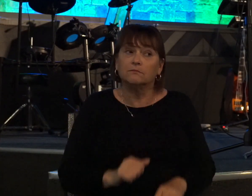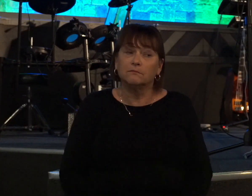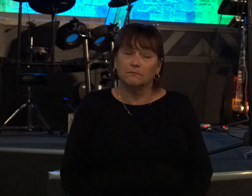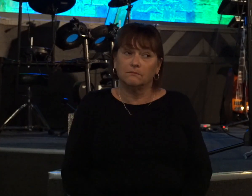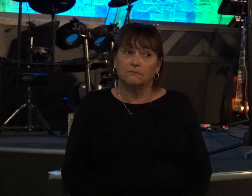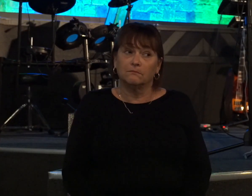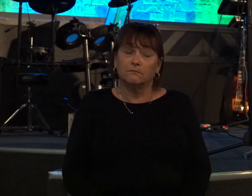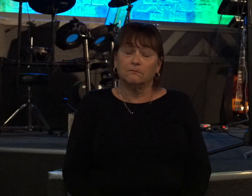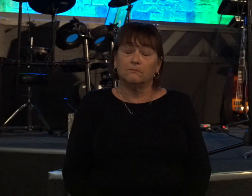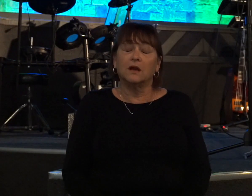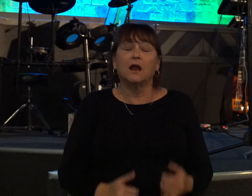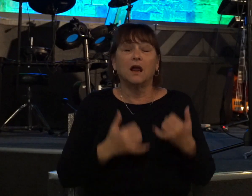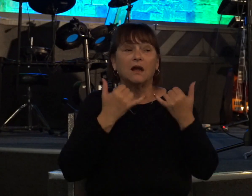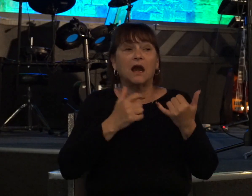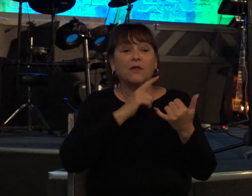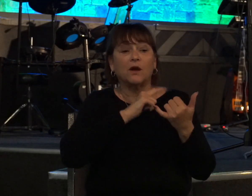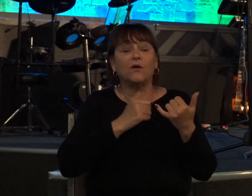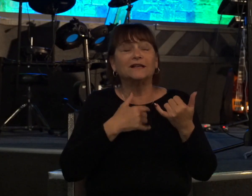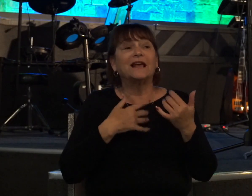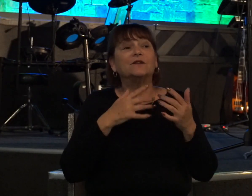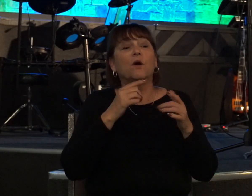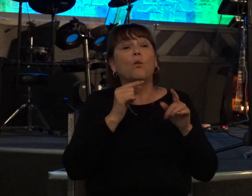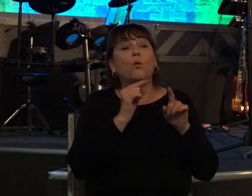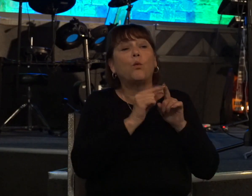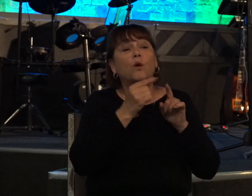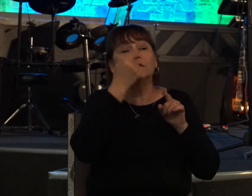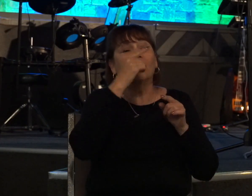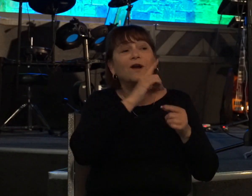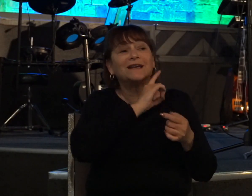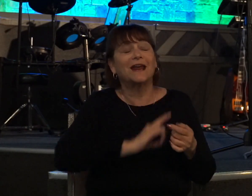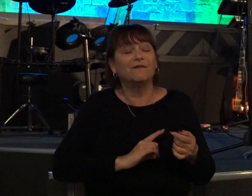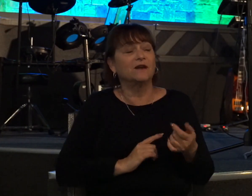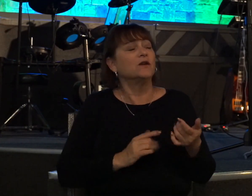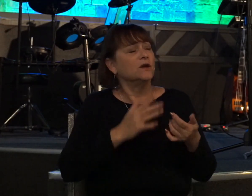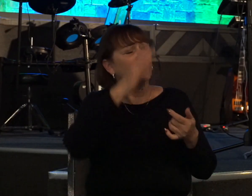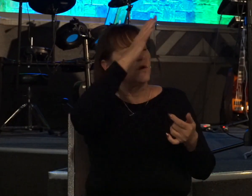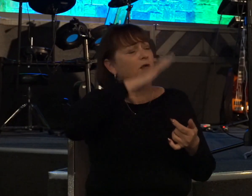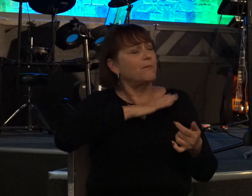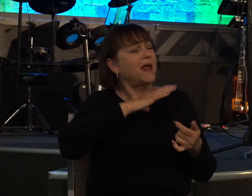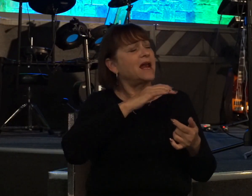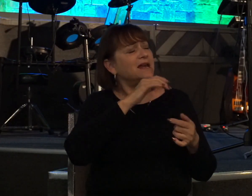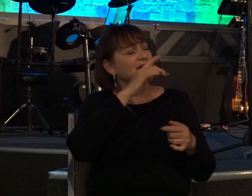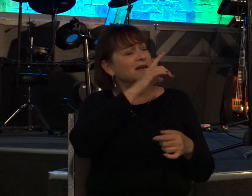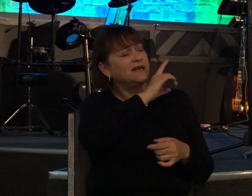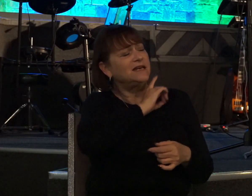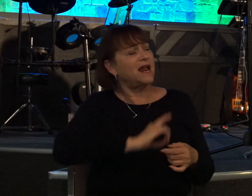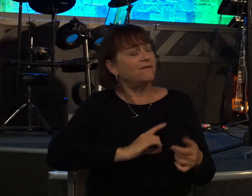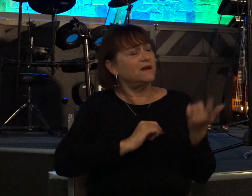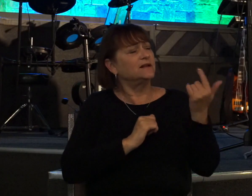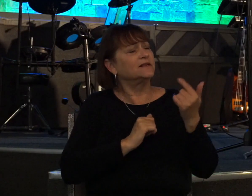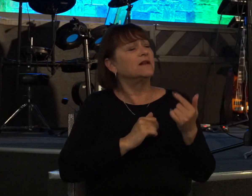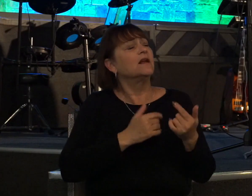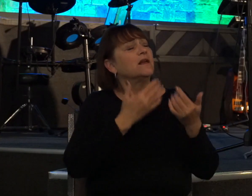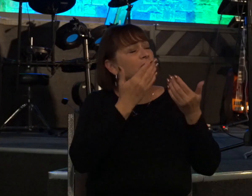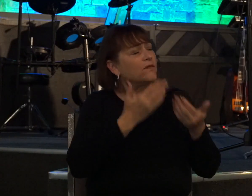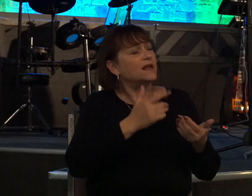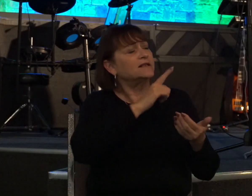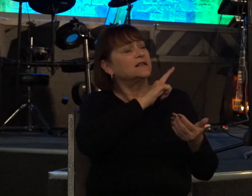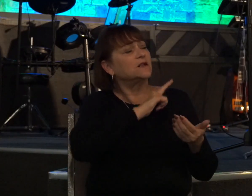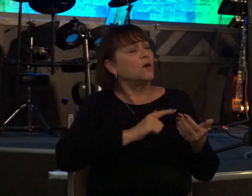and now the lord has some words for david you are the man david thus says the lord god of israel i anointed